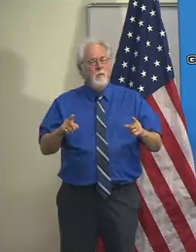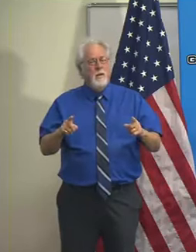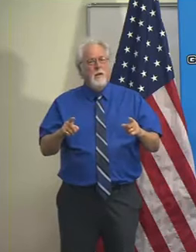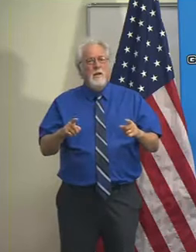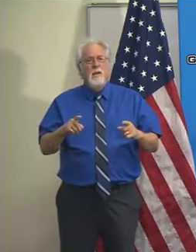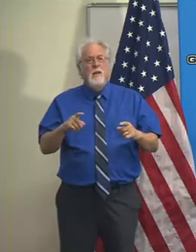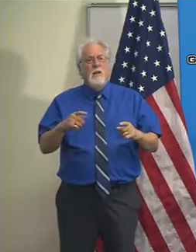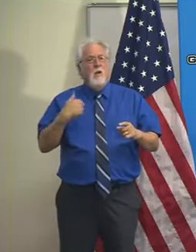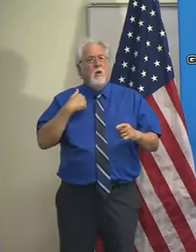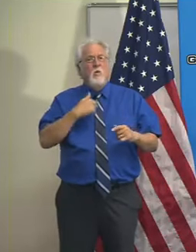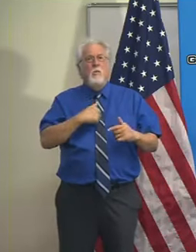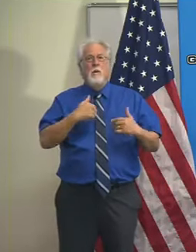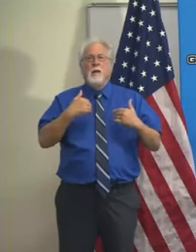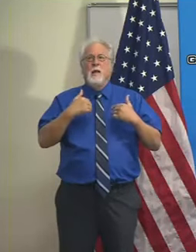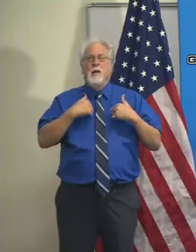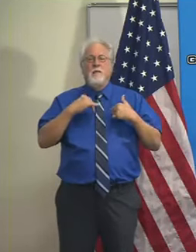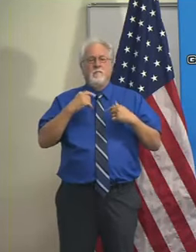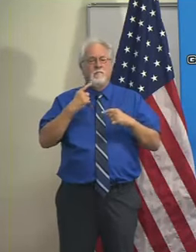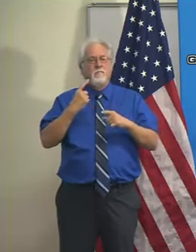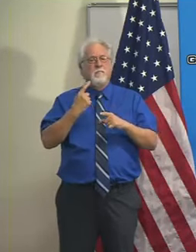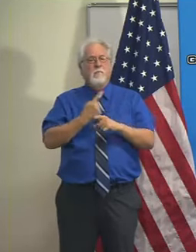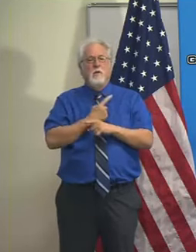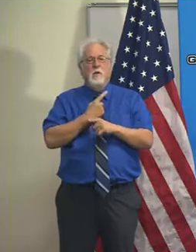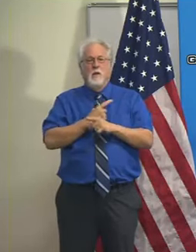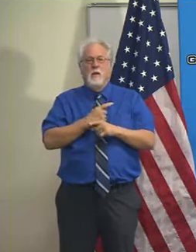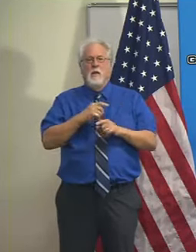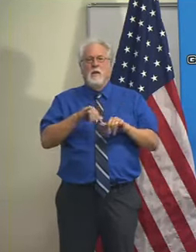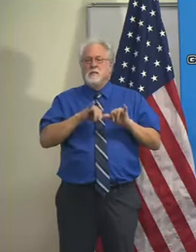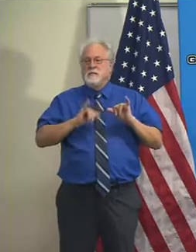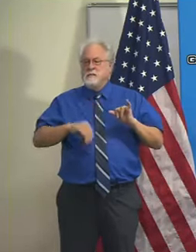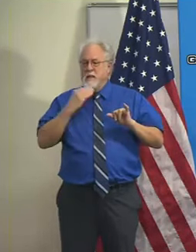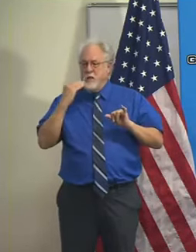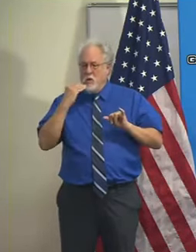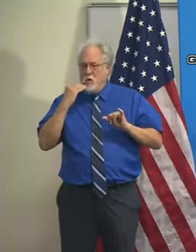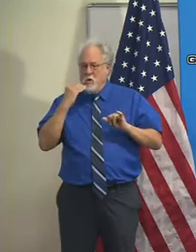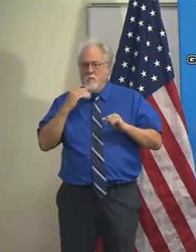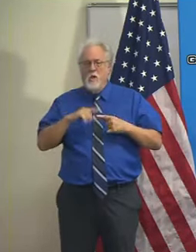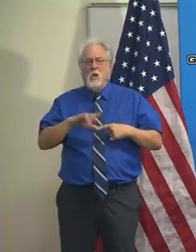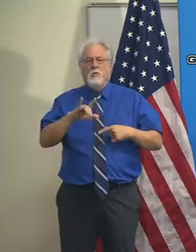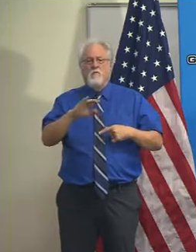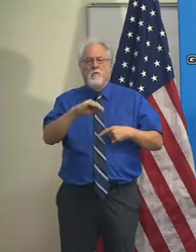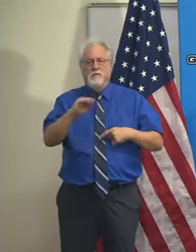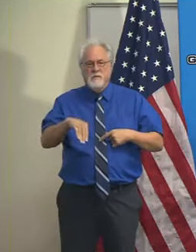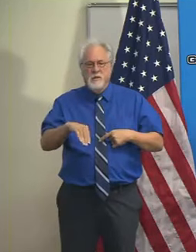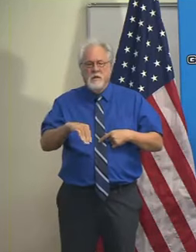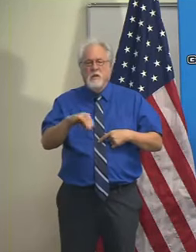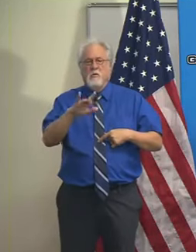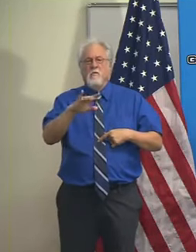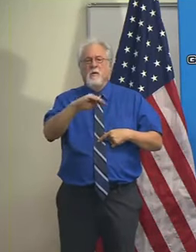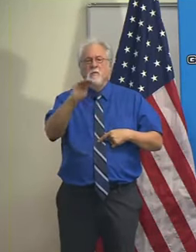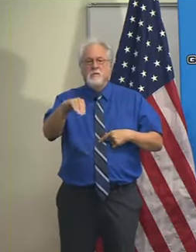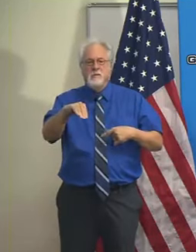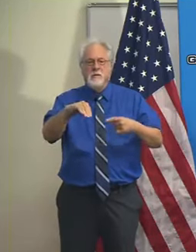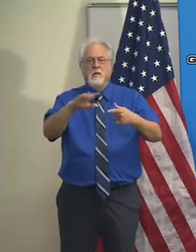we've gotten into this routine of we went from stay at home to 25%, 25% to 50%, 50%